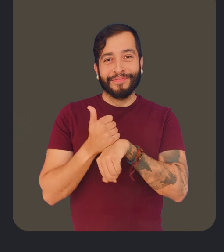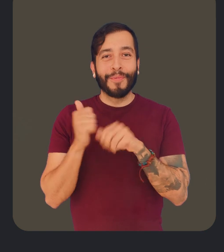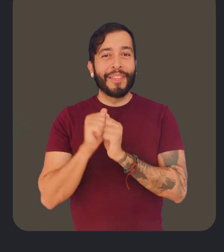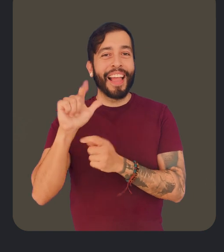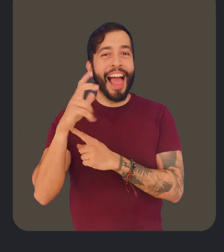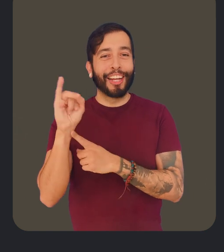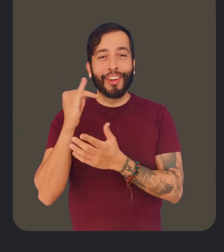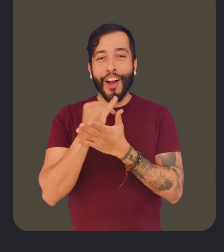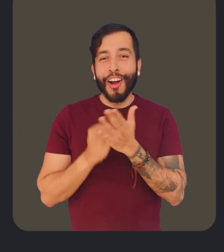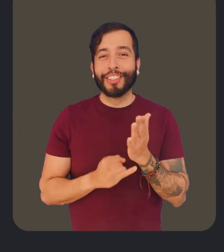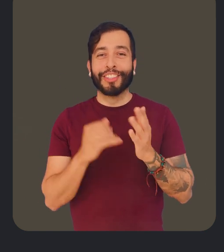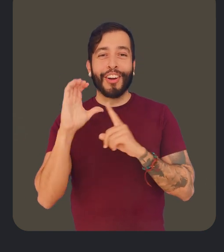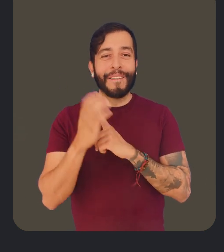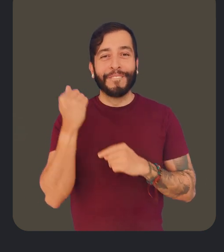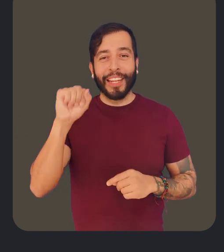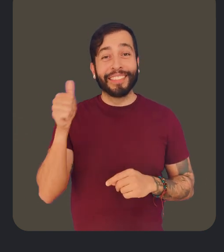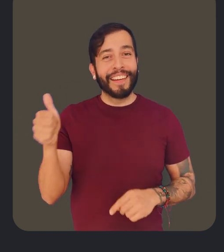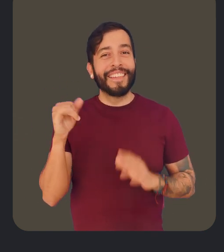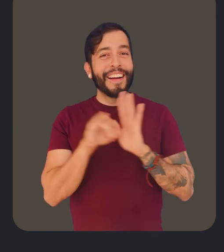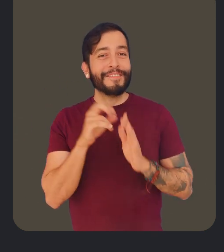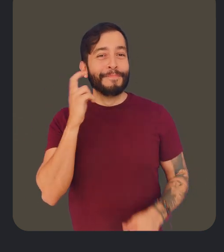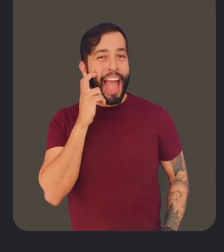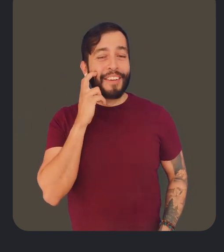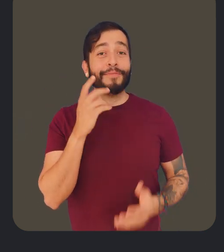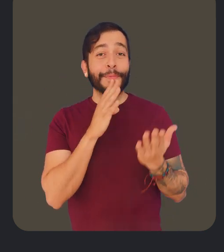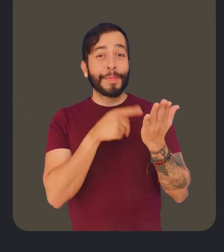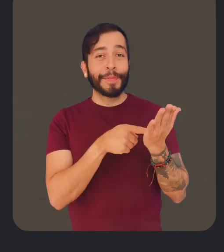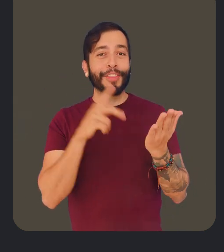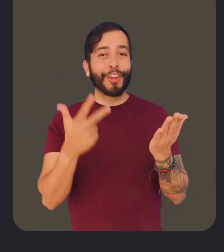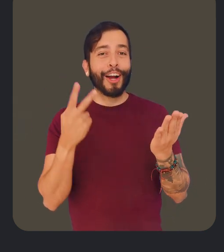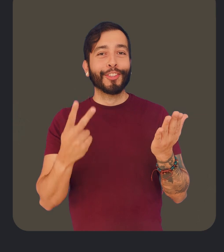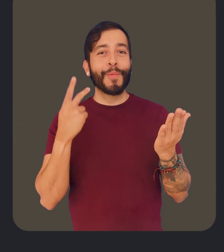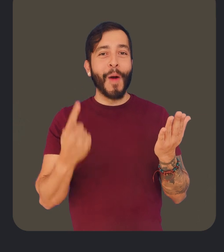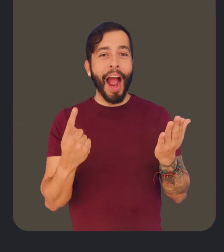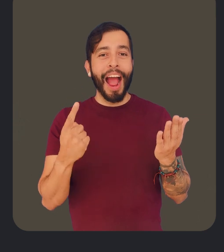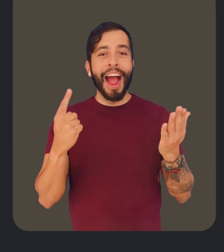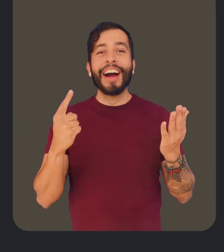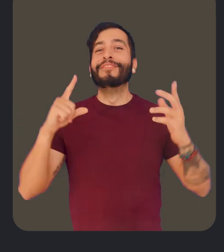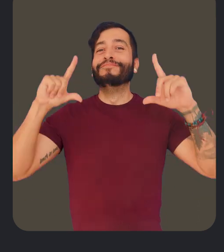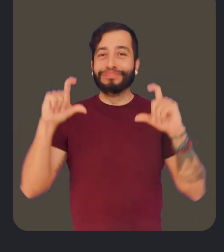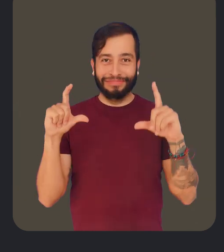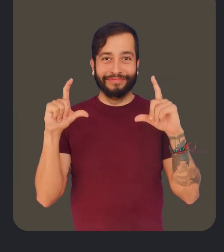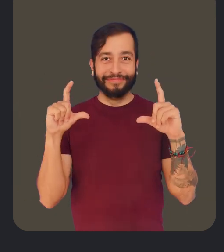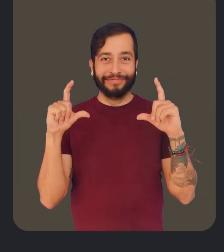recording artist and cultural activist who identifies as blind. Three, two, one. Photo taken.